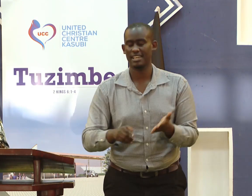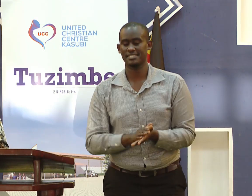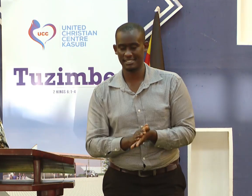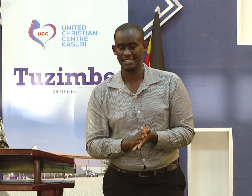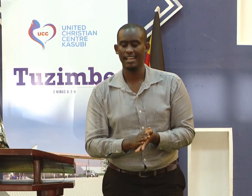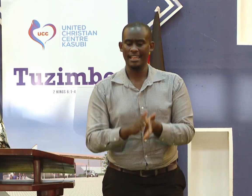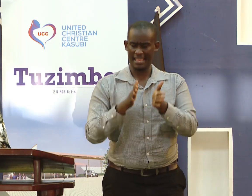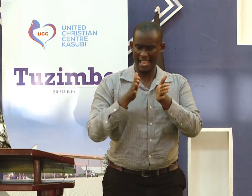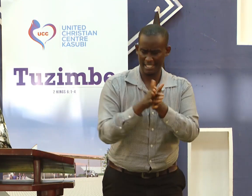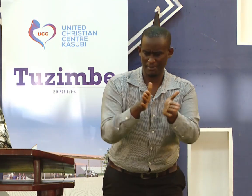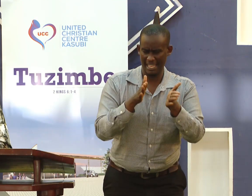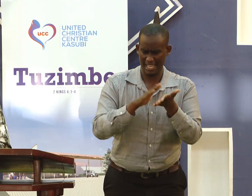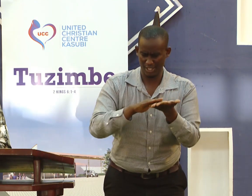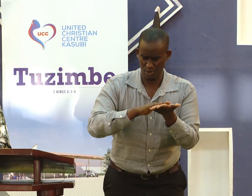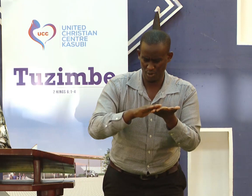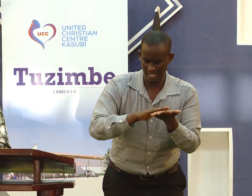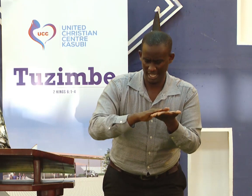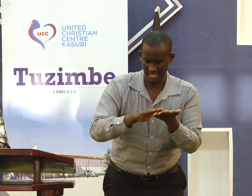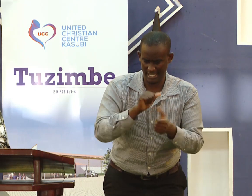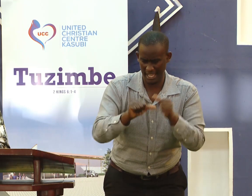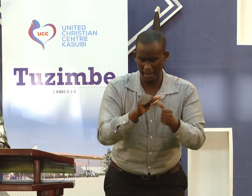They give excuses for the weaknesses.